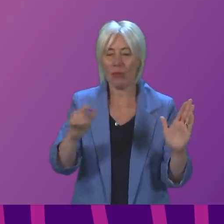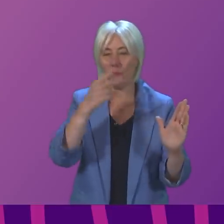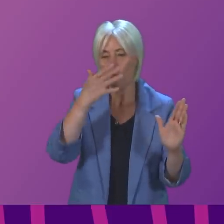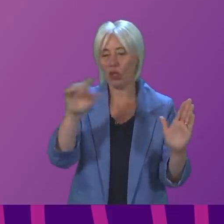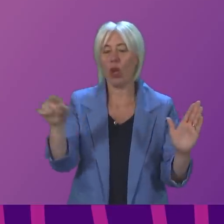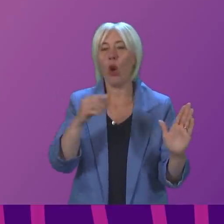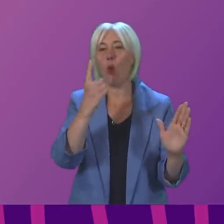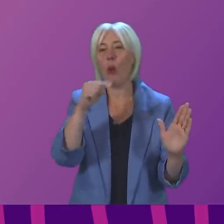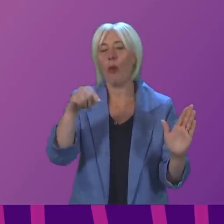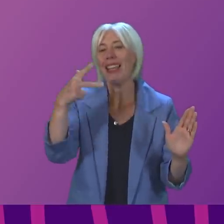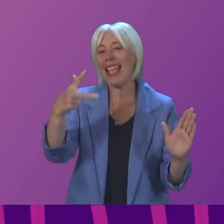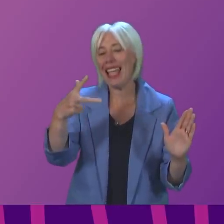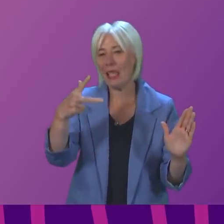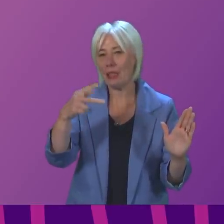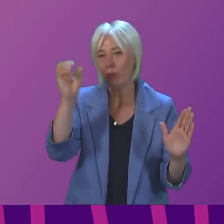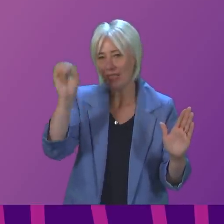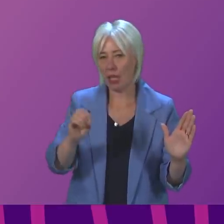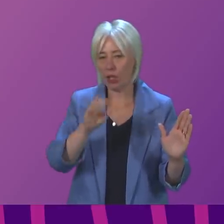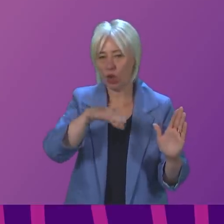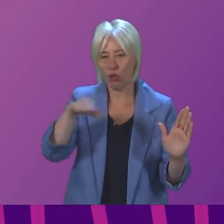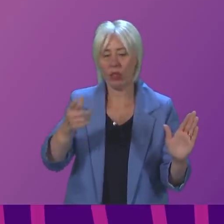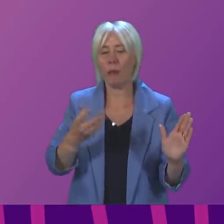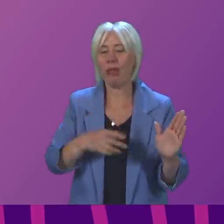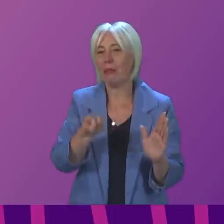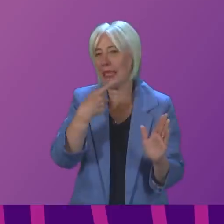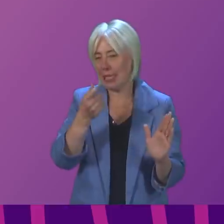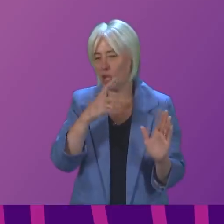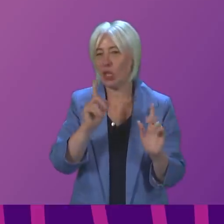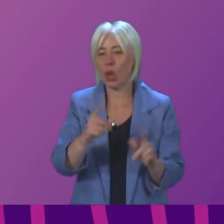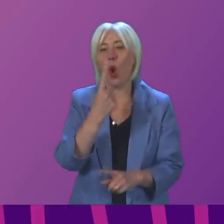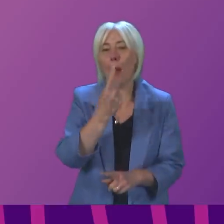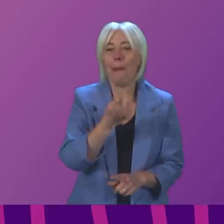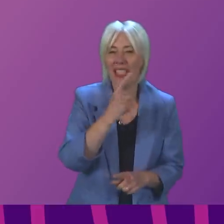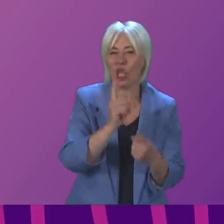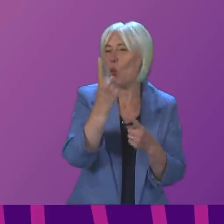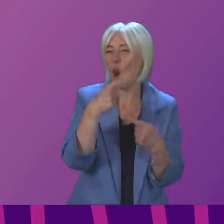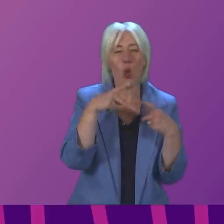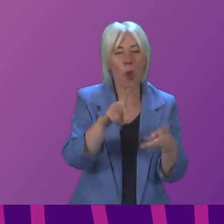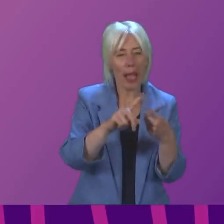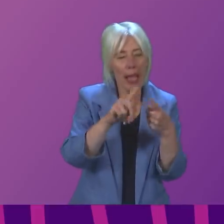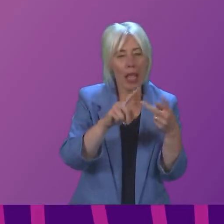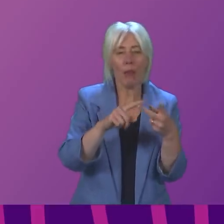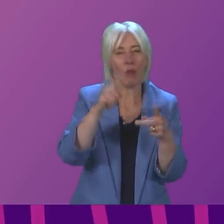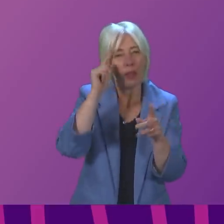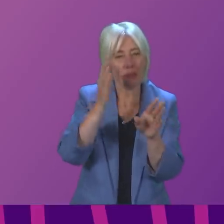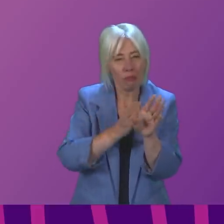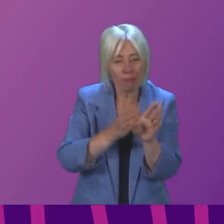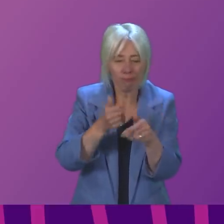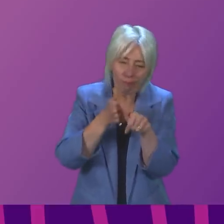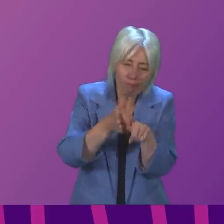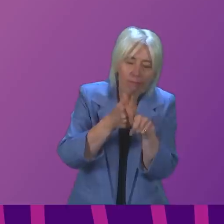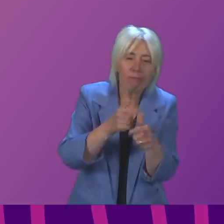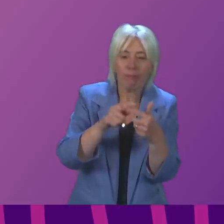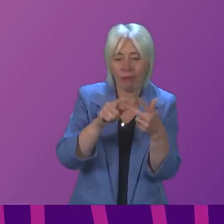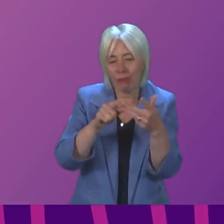of children and young people were prescribed medication. Medication will be one aspect of treatment, alongside psychological therapy or other